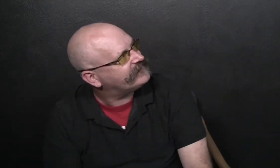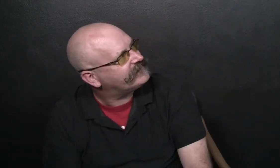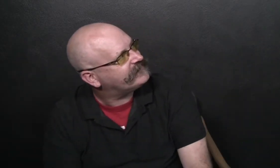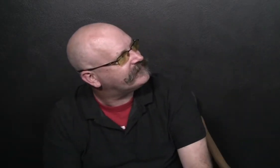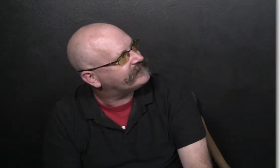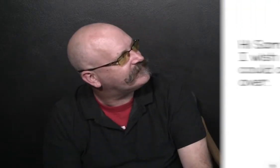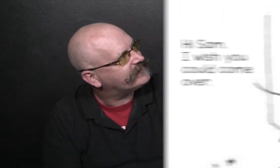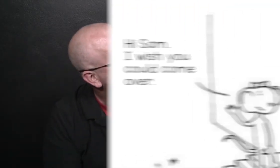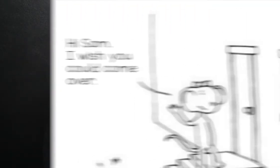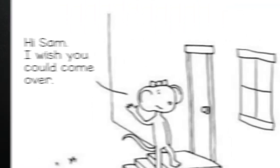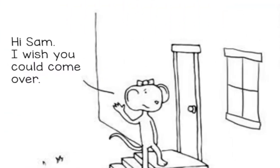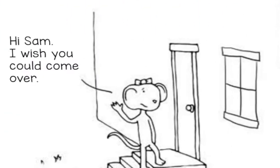other.